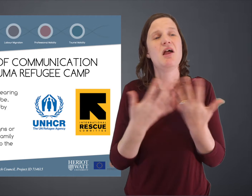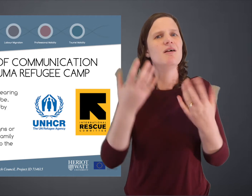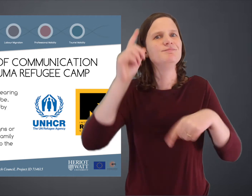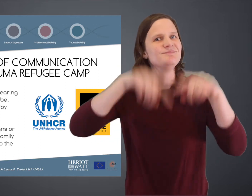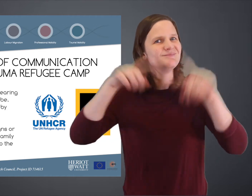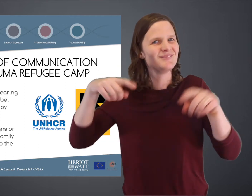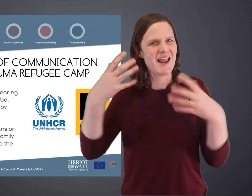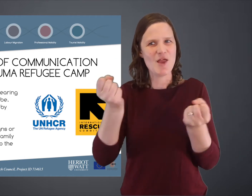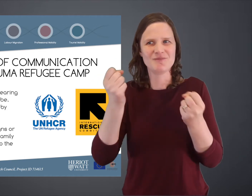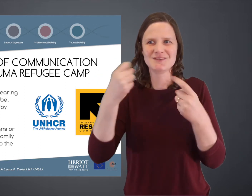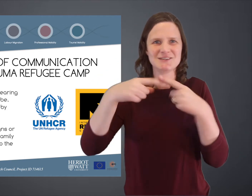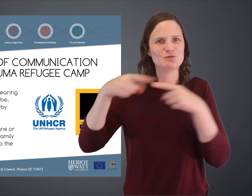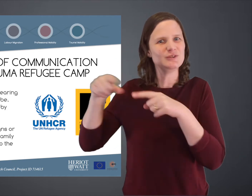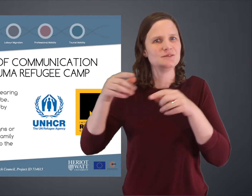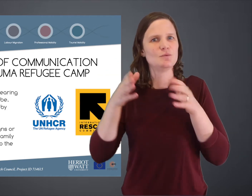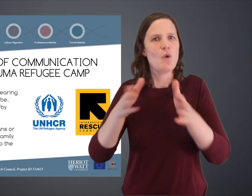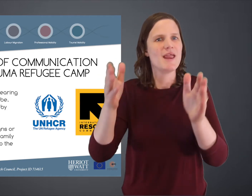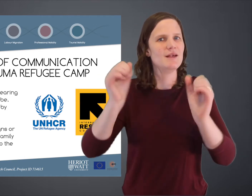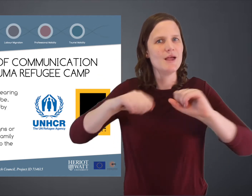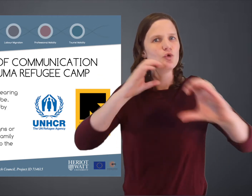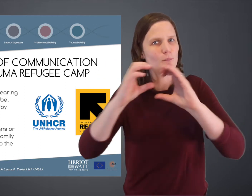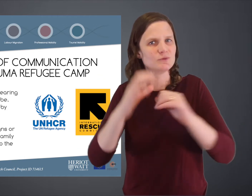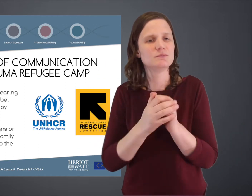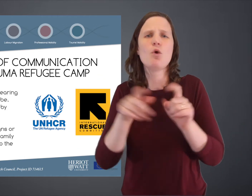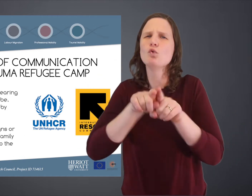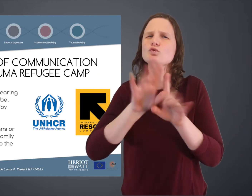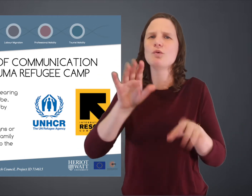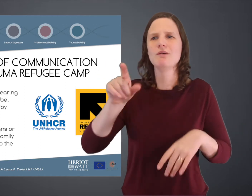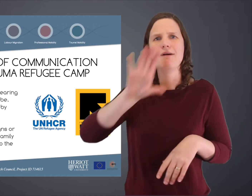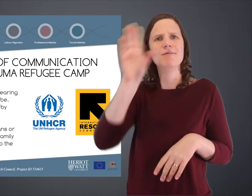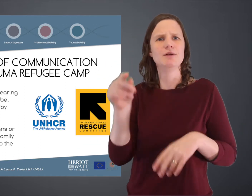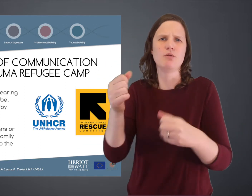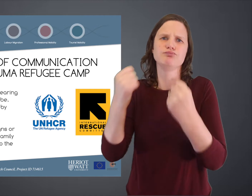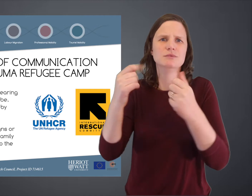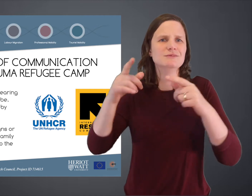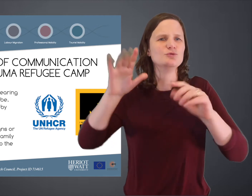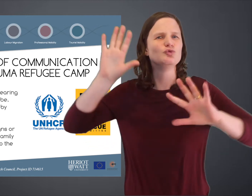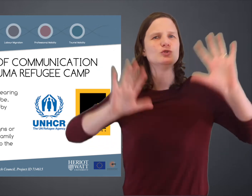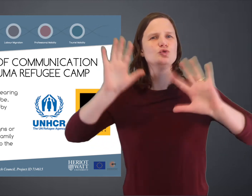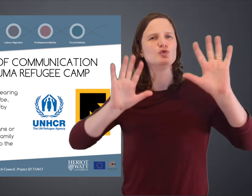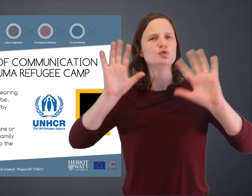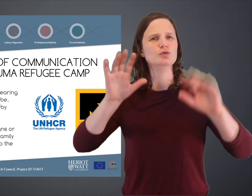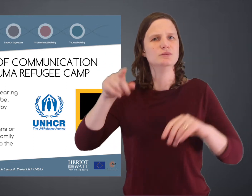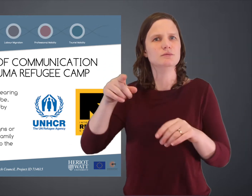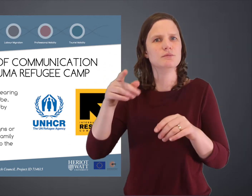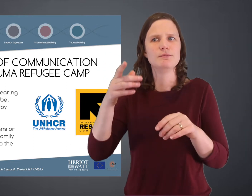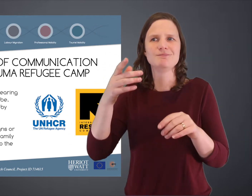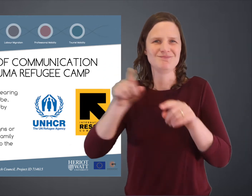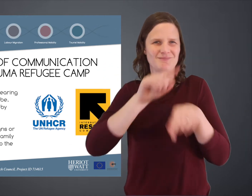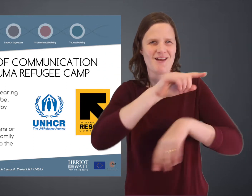communicate through that means. So there's a whole range of different ways that they use to assist communication. And, of course, in Africa,